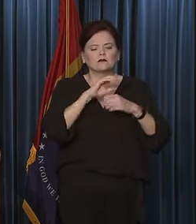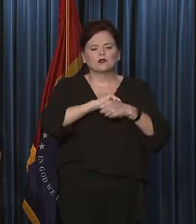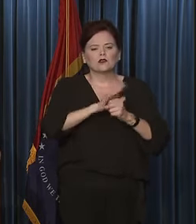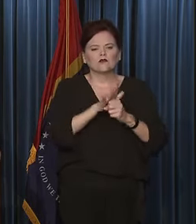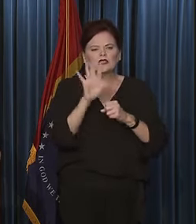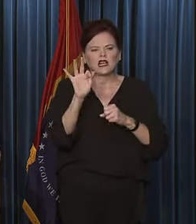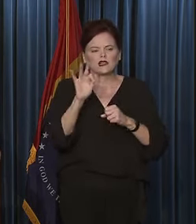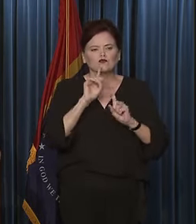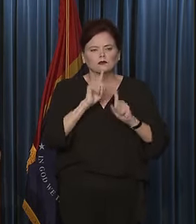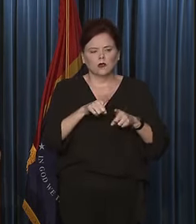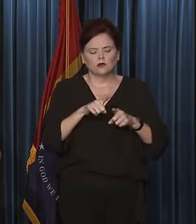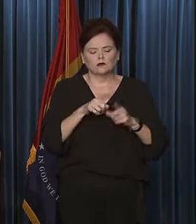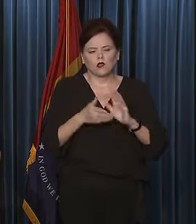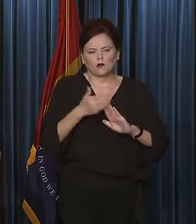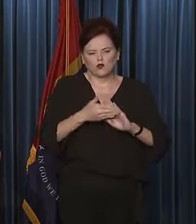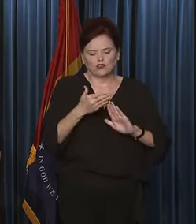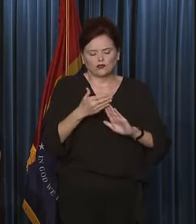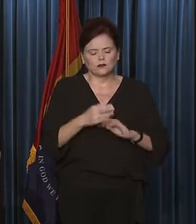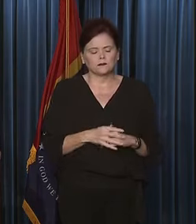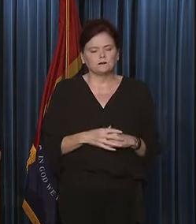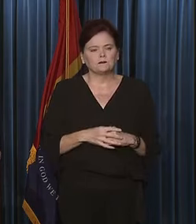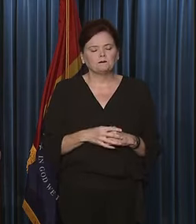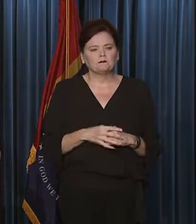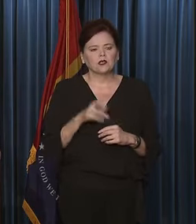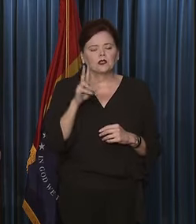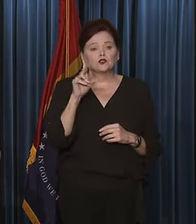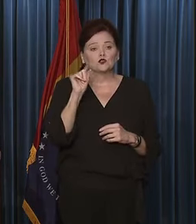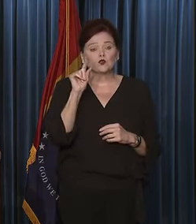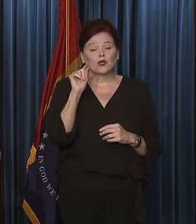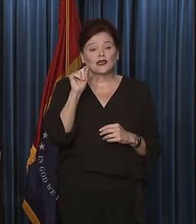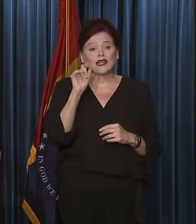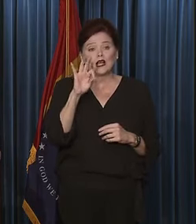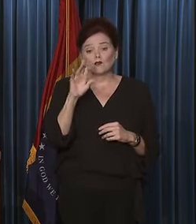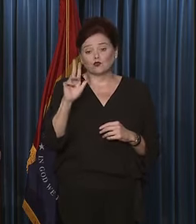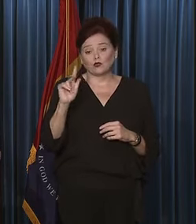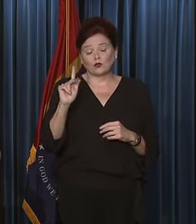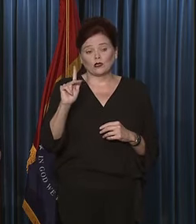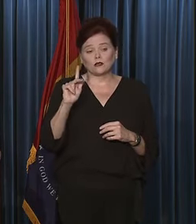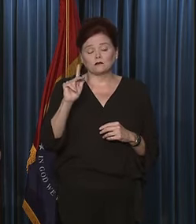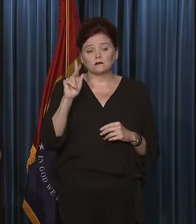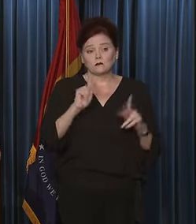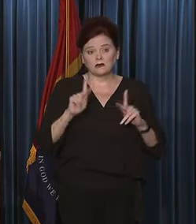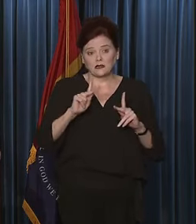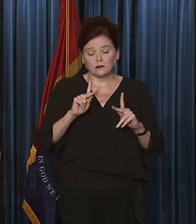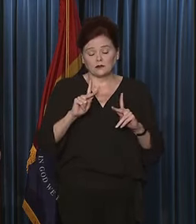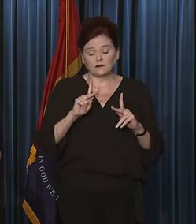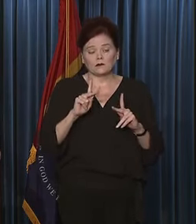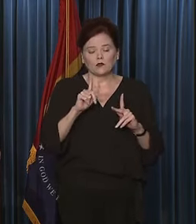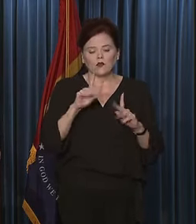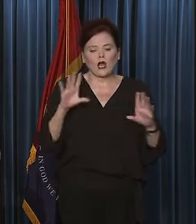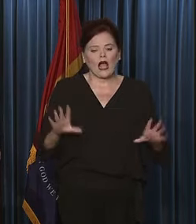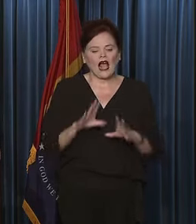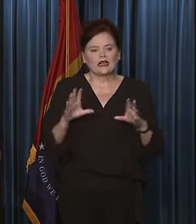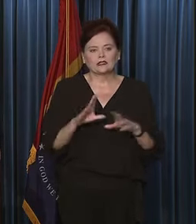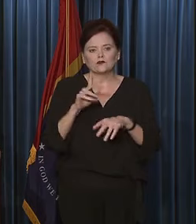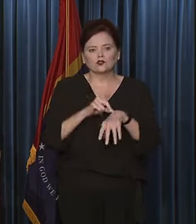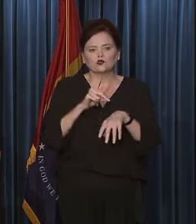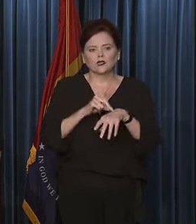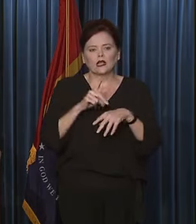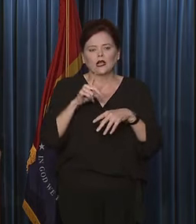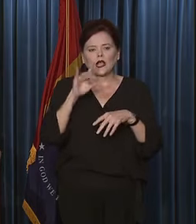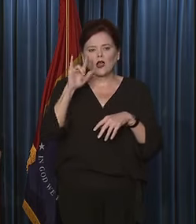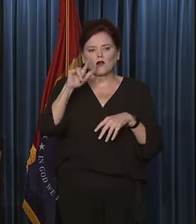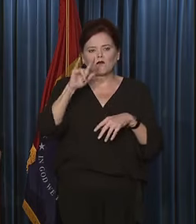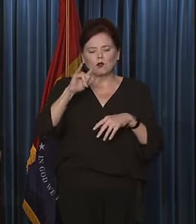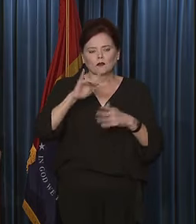-19 response operation. 20 of the 23-person team are active duty Air Force medical